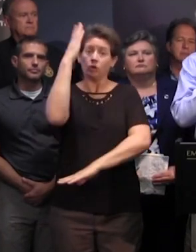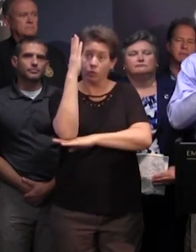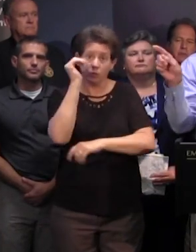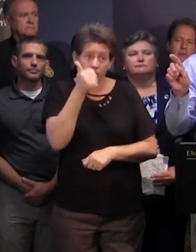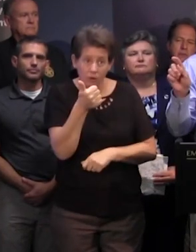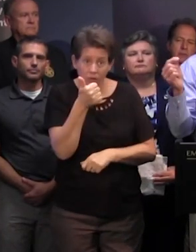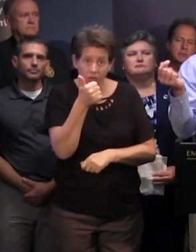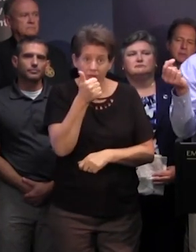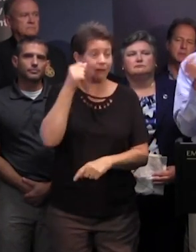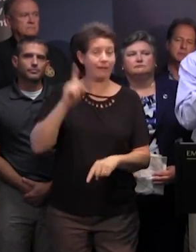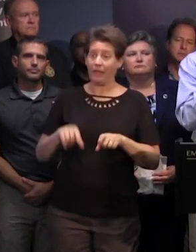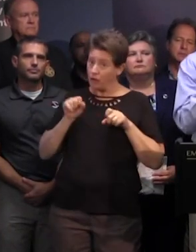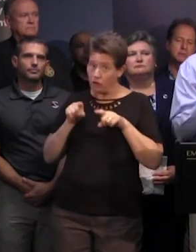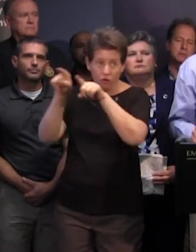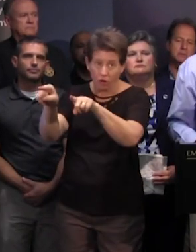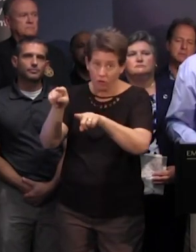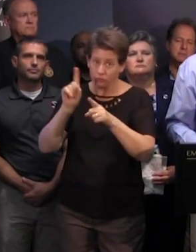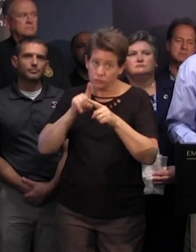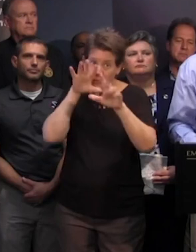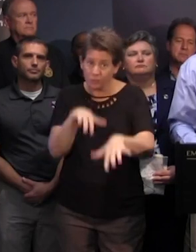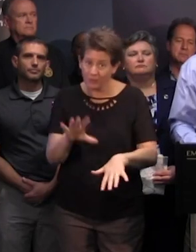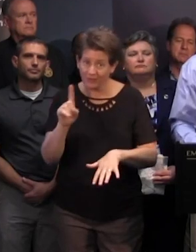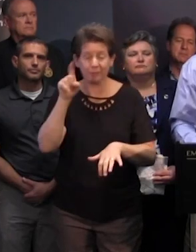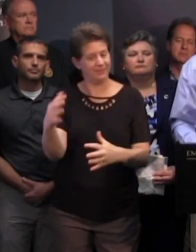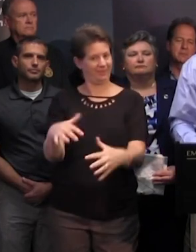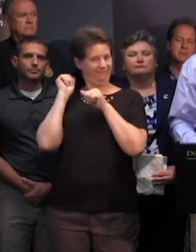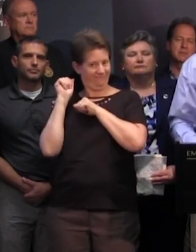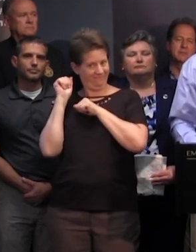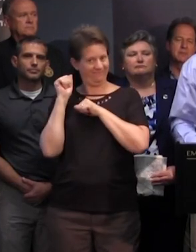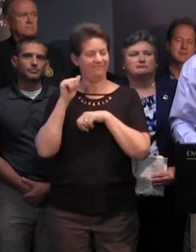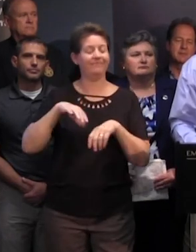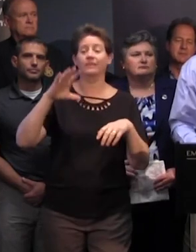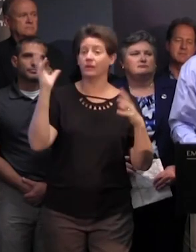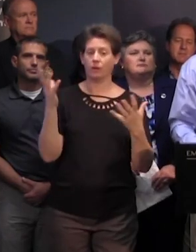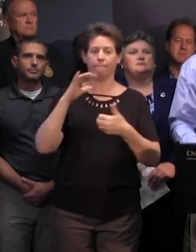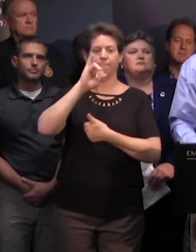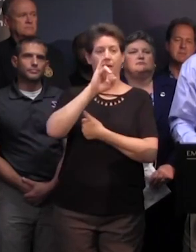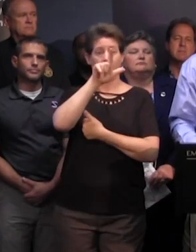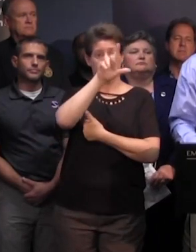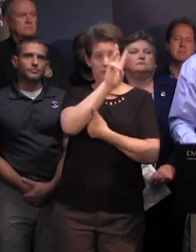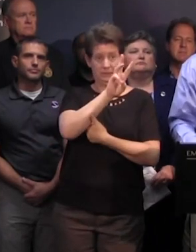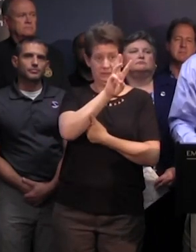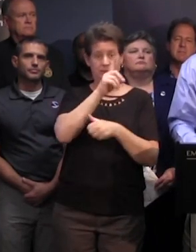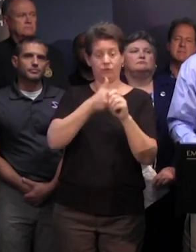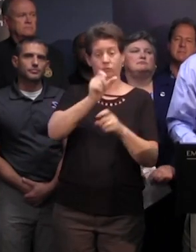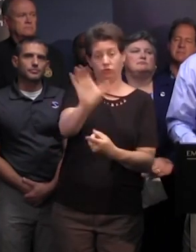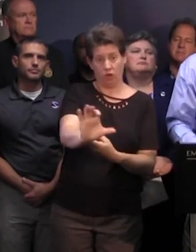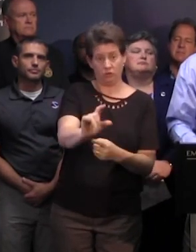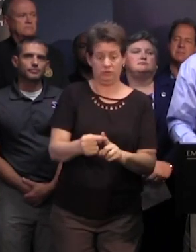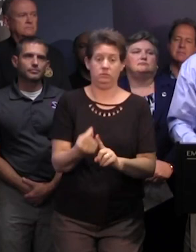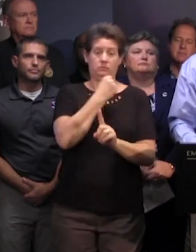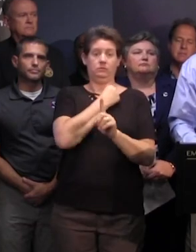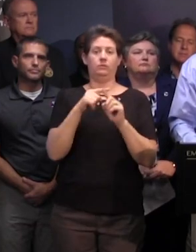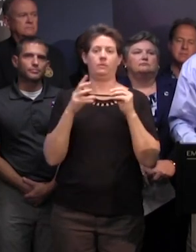tomorrow you can't go to the coast on these roads you got to come away from the coast and they are i-26 leading from charleston all